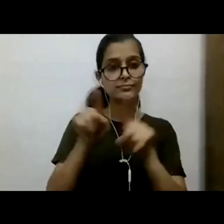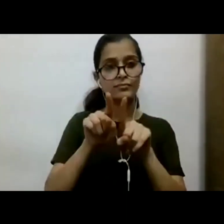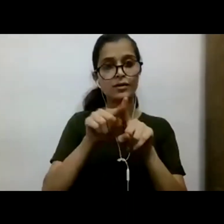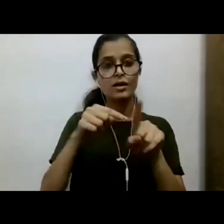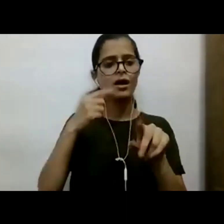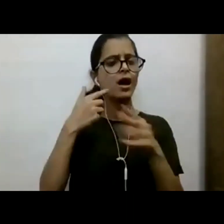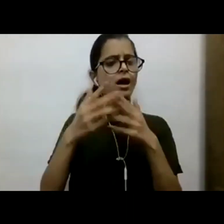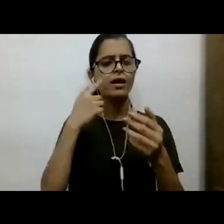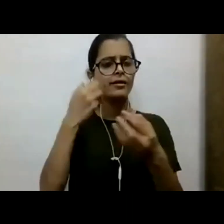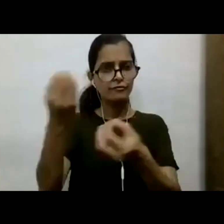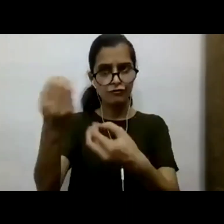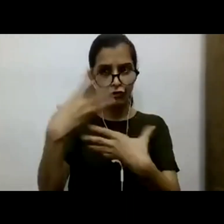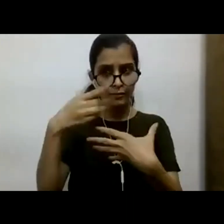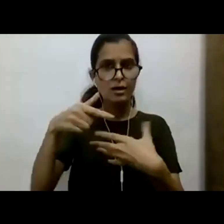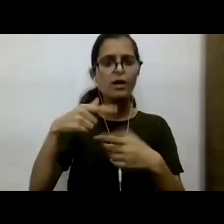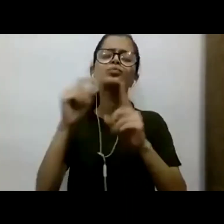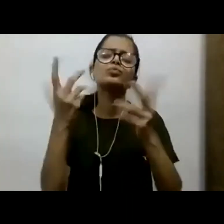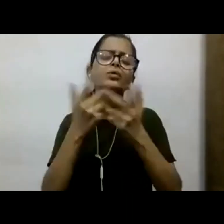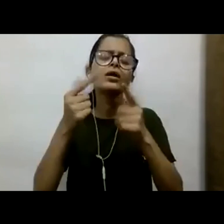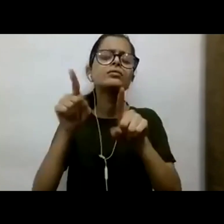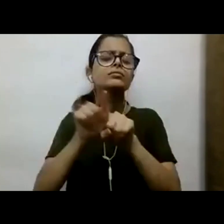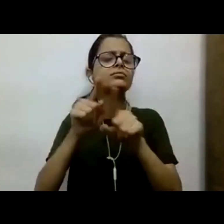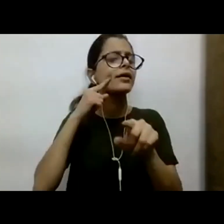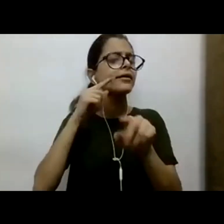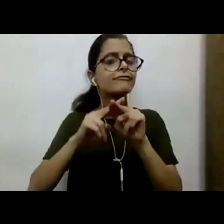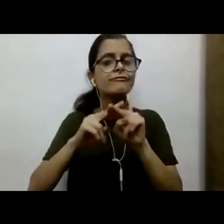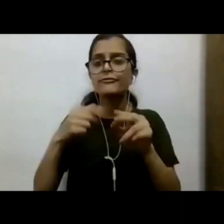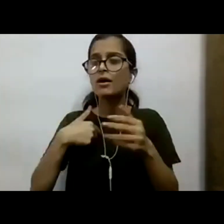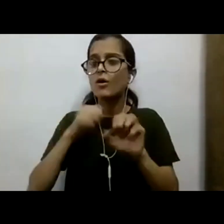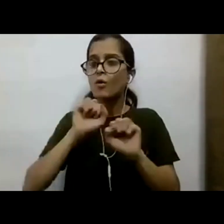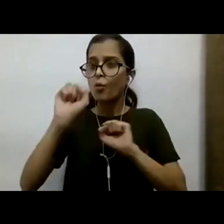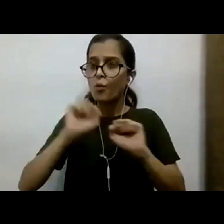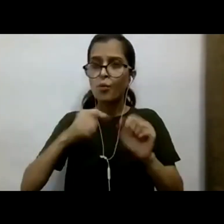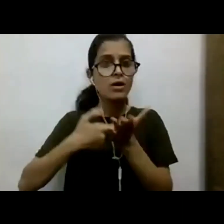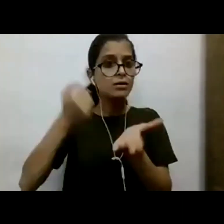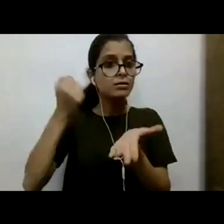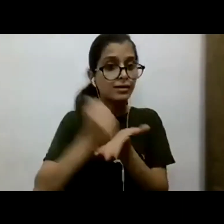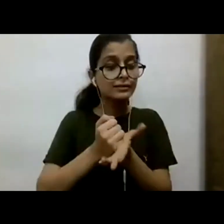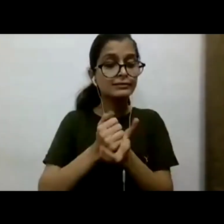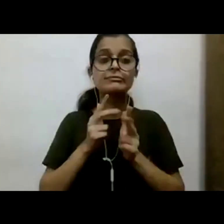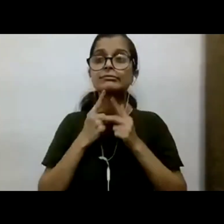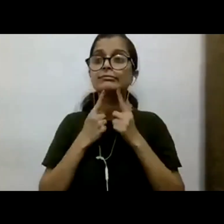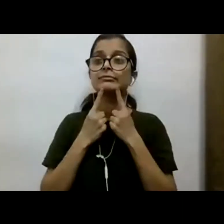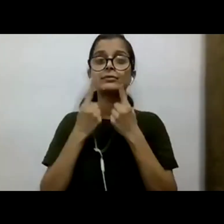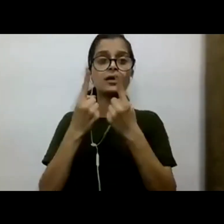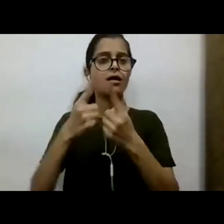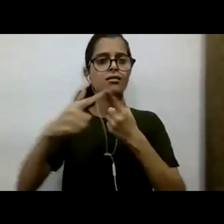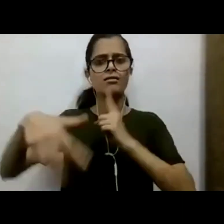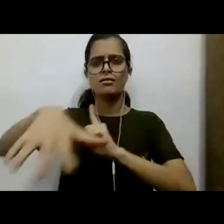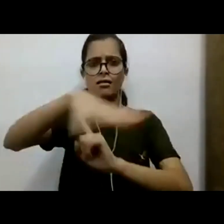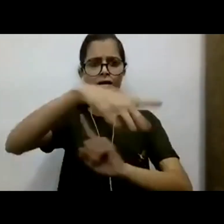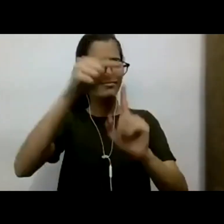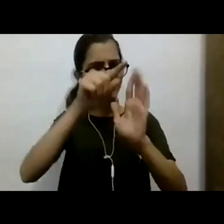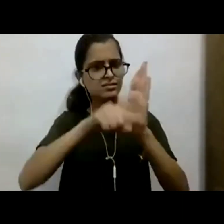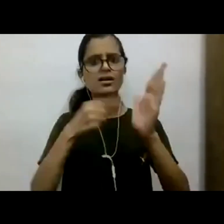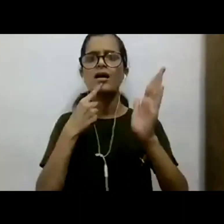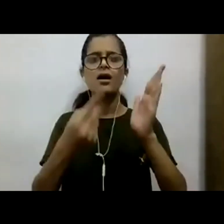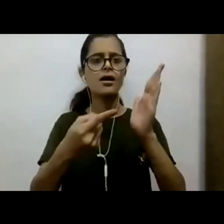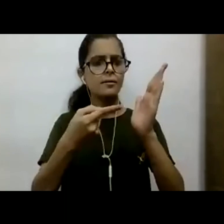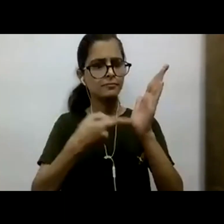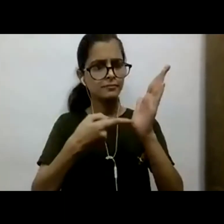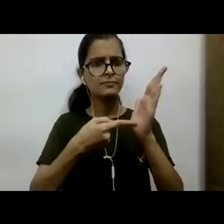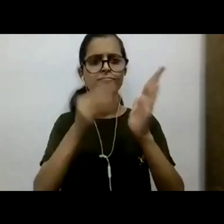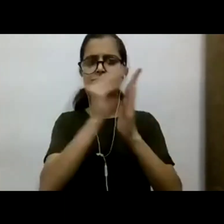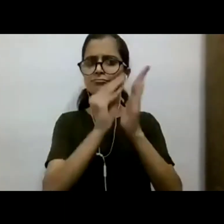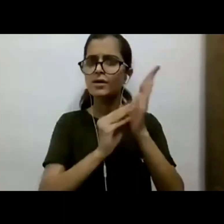what do we do with that information? Unless, if we don't have the right to have a say in the environmental policies that are being formulated.